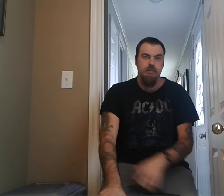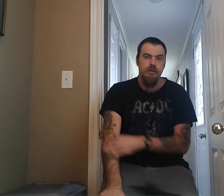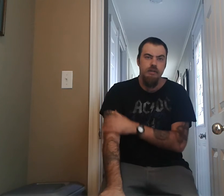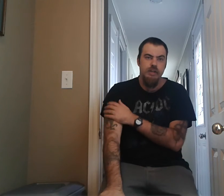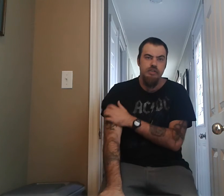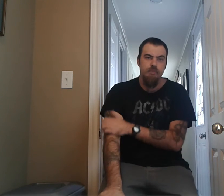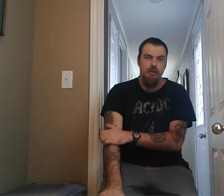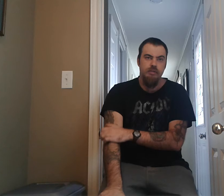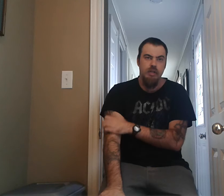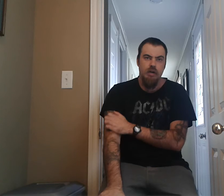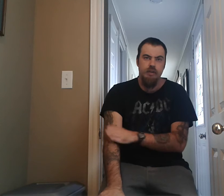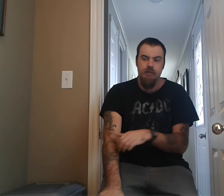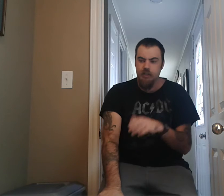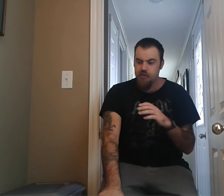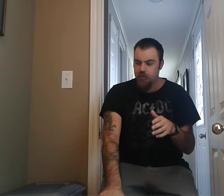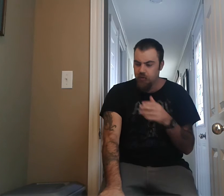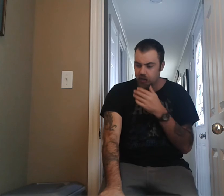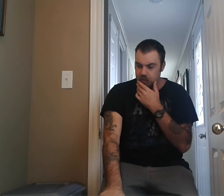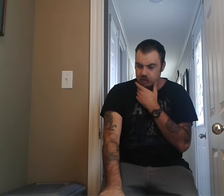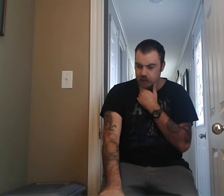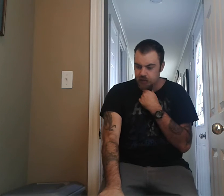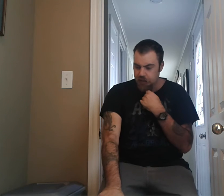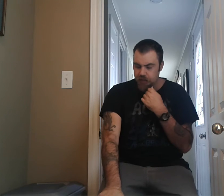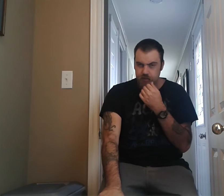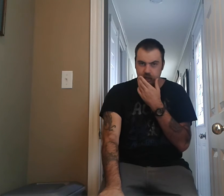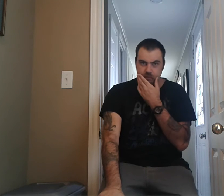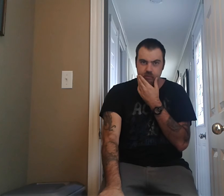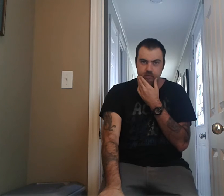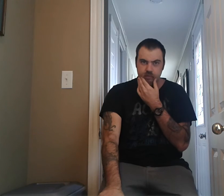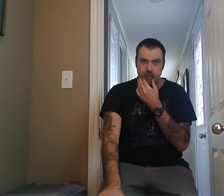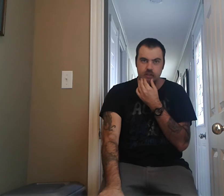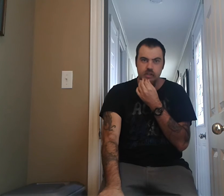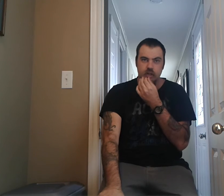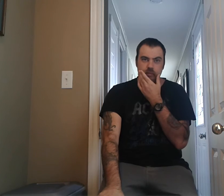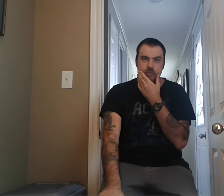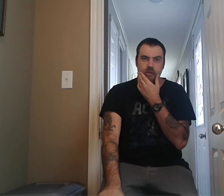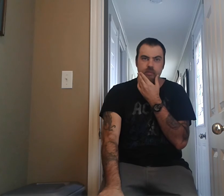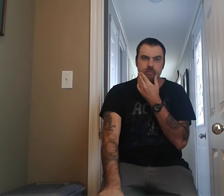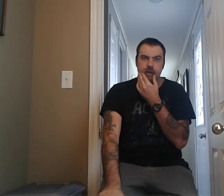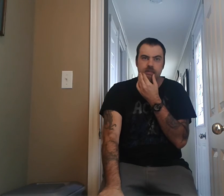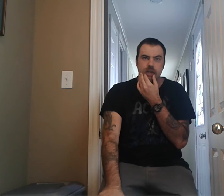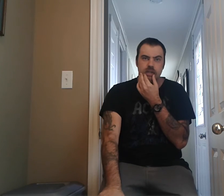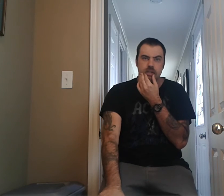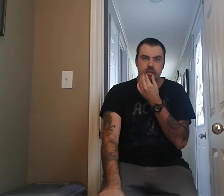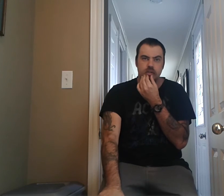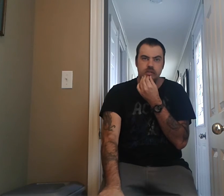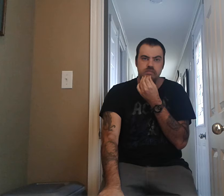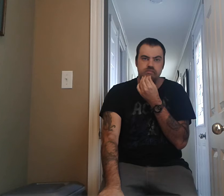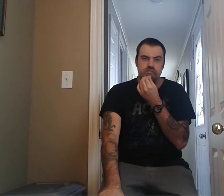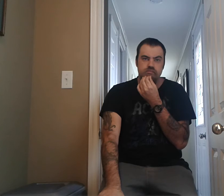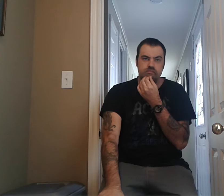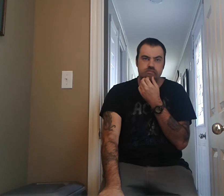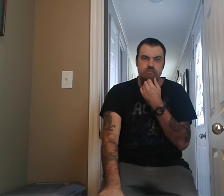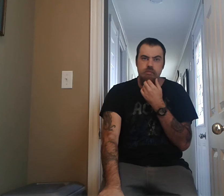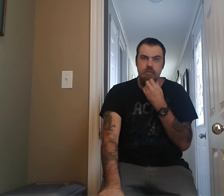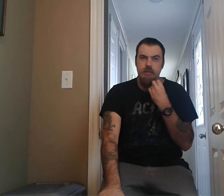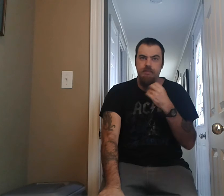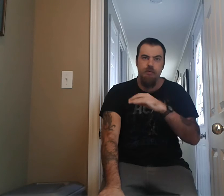much about, you know, them on tour in that, um, that year. So, it might have been before that